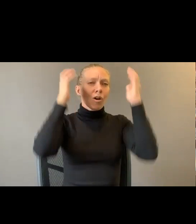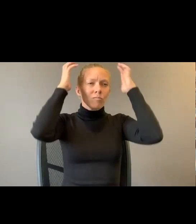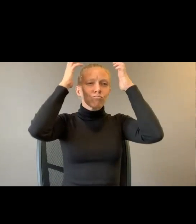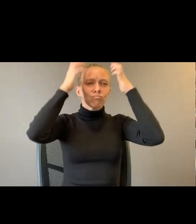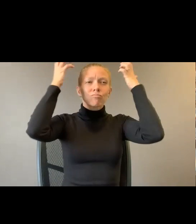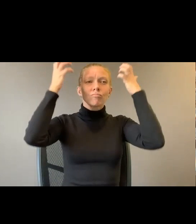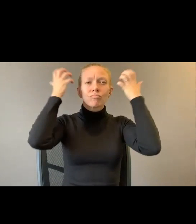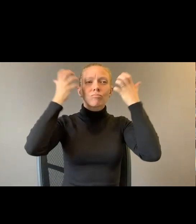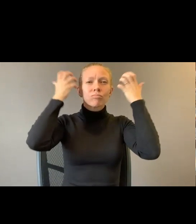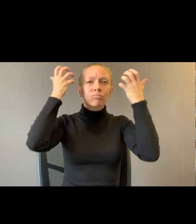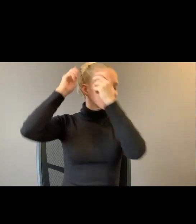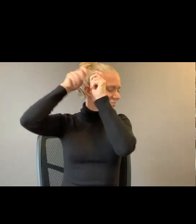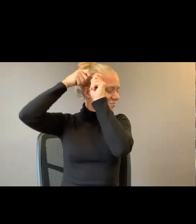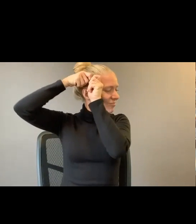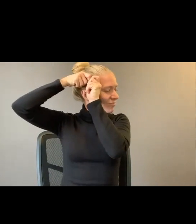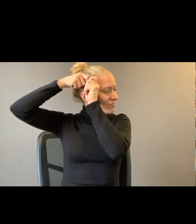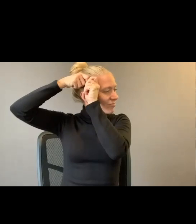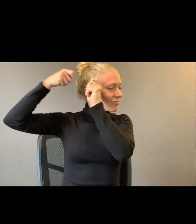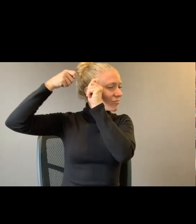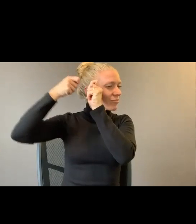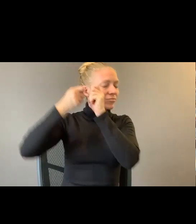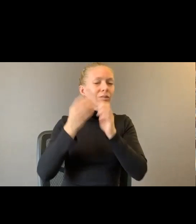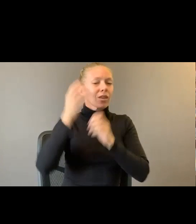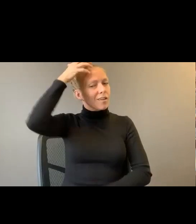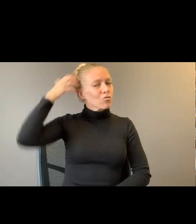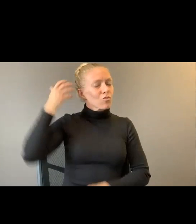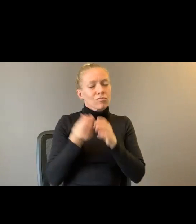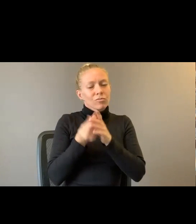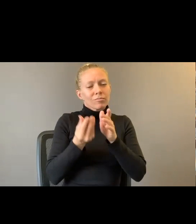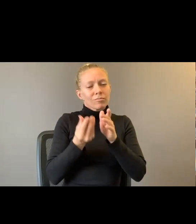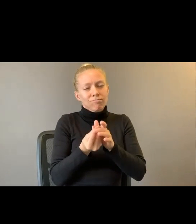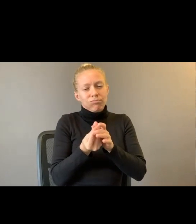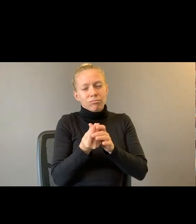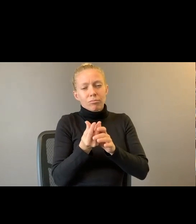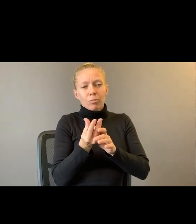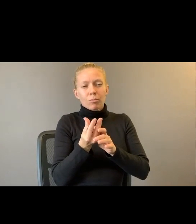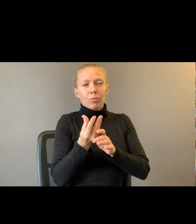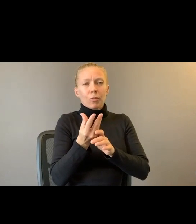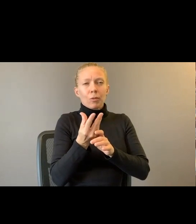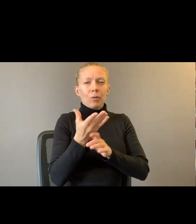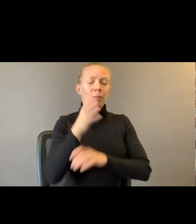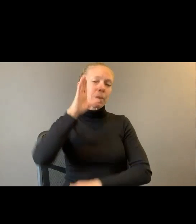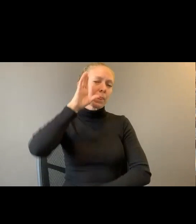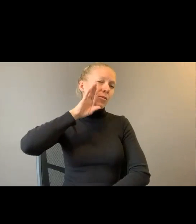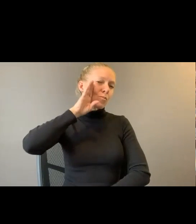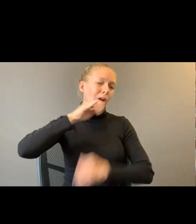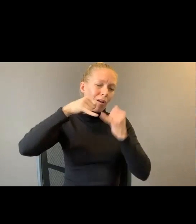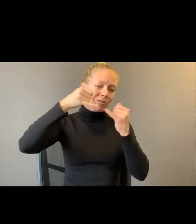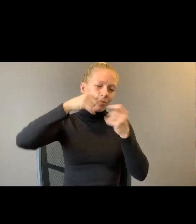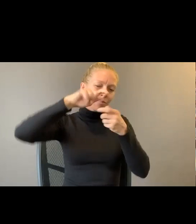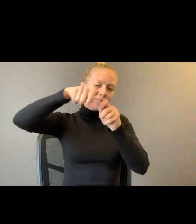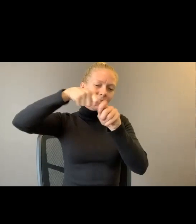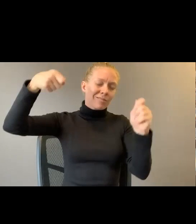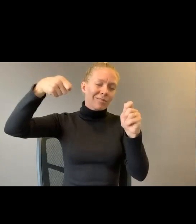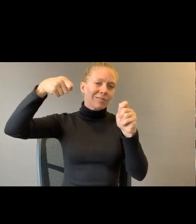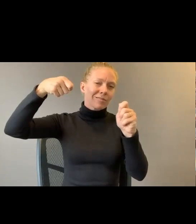Roots grown into stalks. Brown bound by metallic threaded black. The click of two